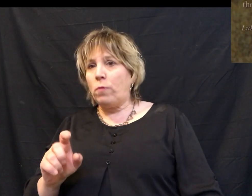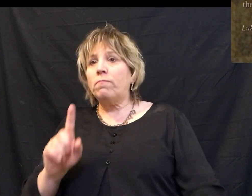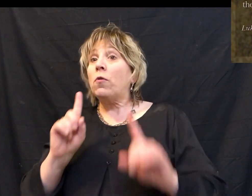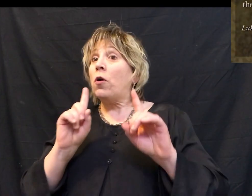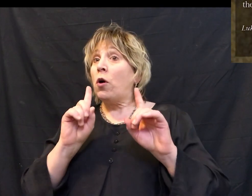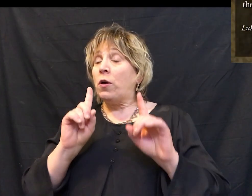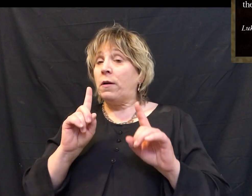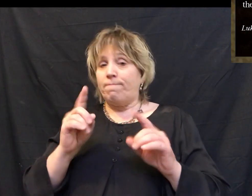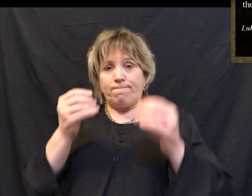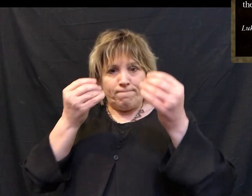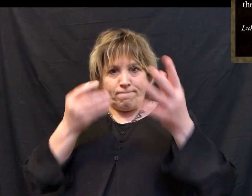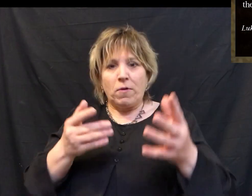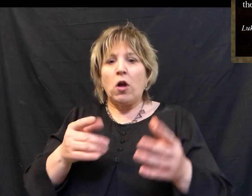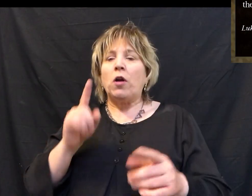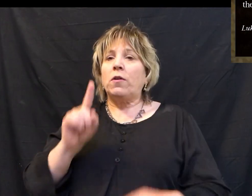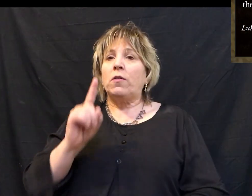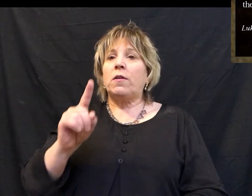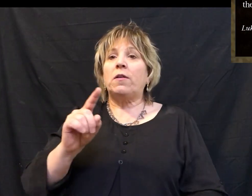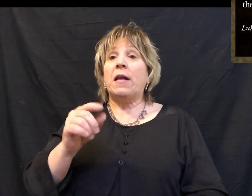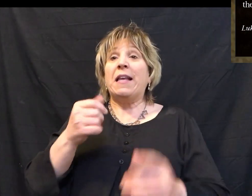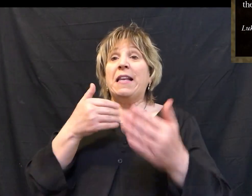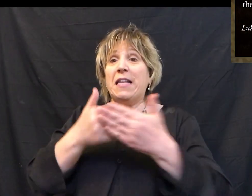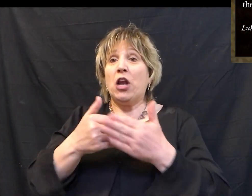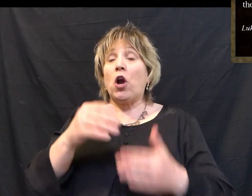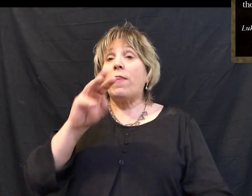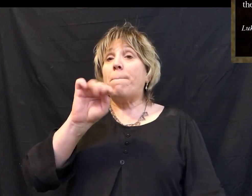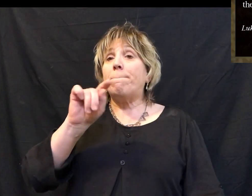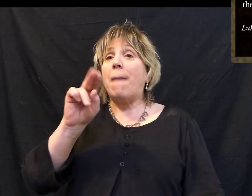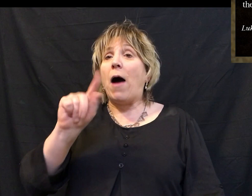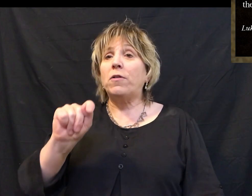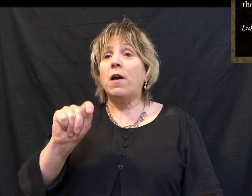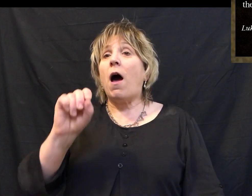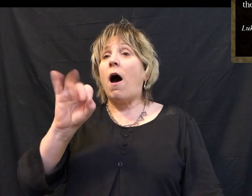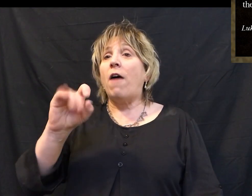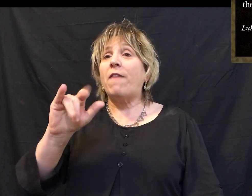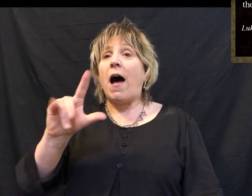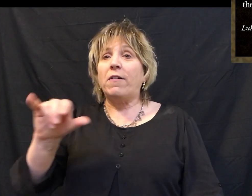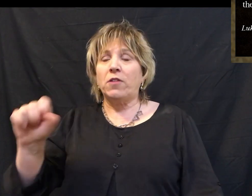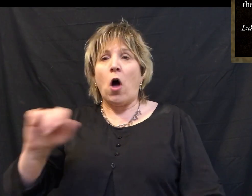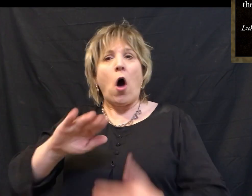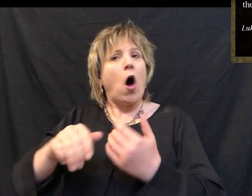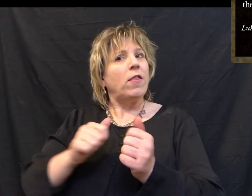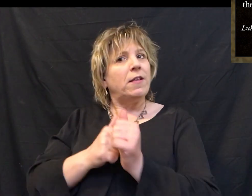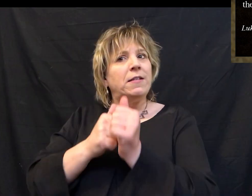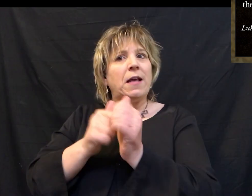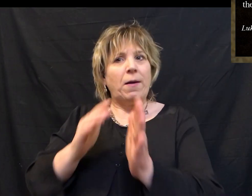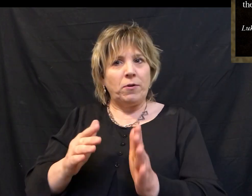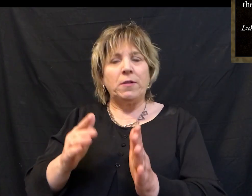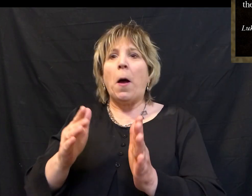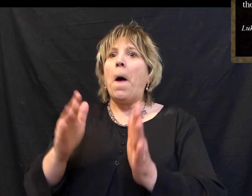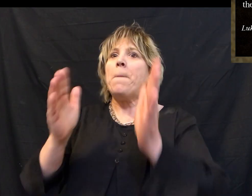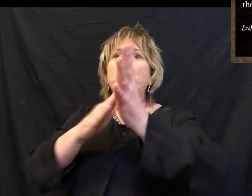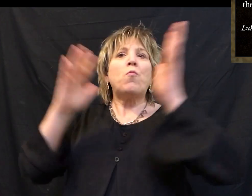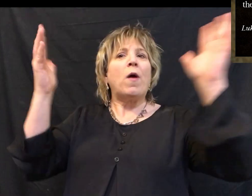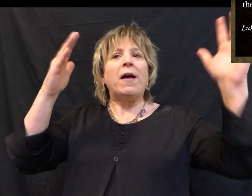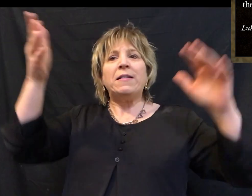Now he came near the path down the Mount of Olives, and the whole crowd of the disciples began to praise God